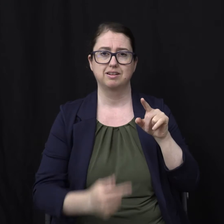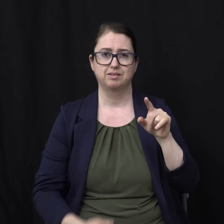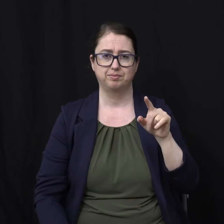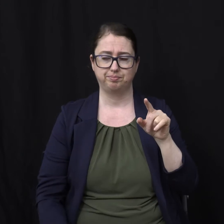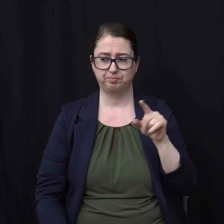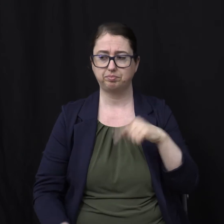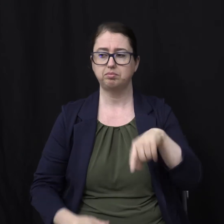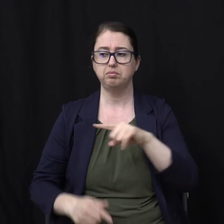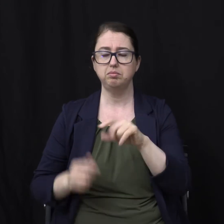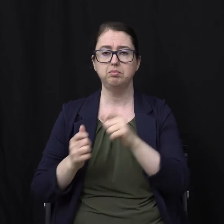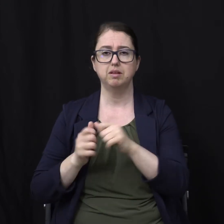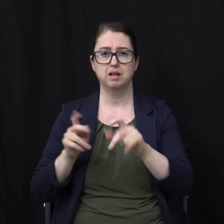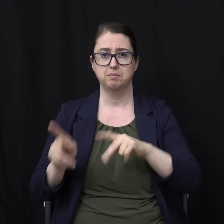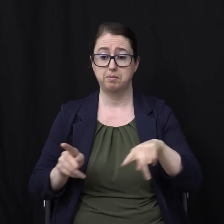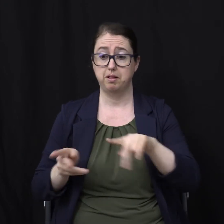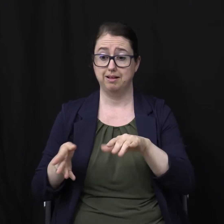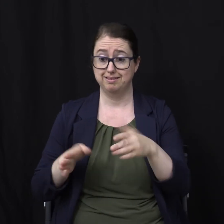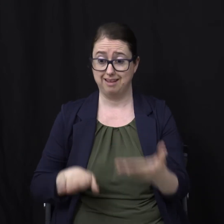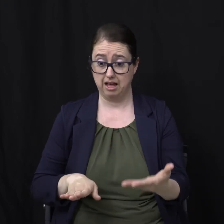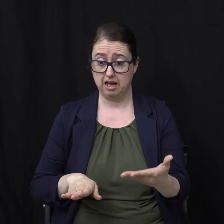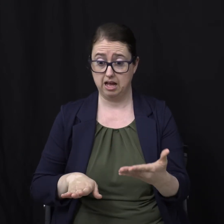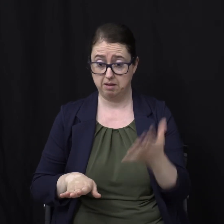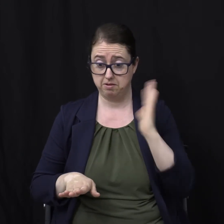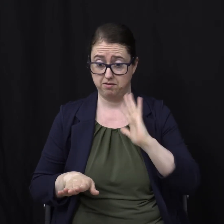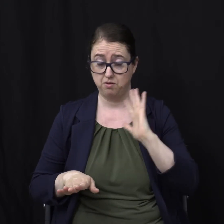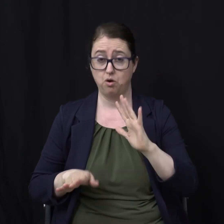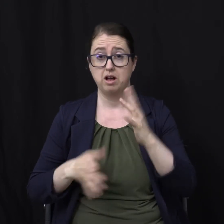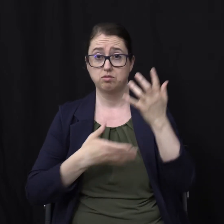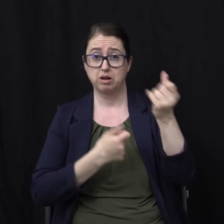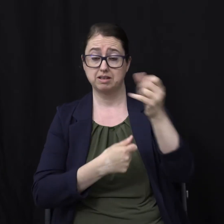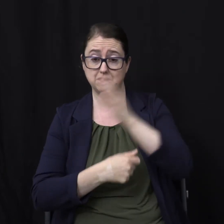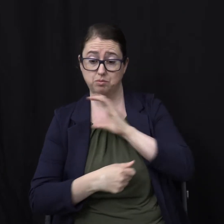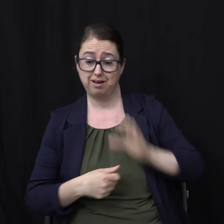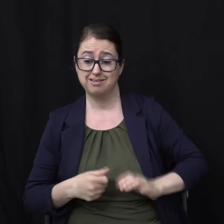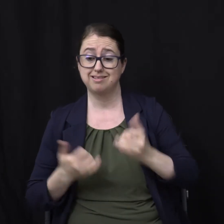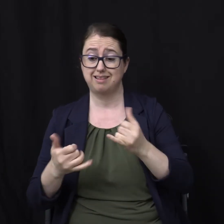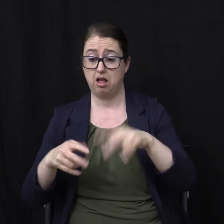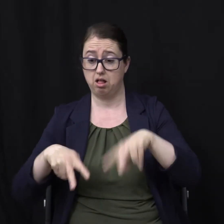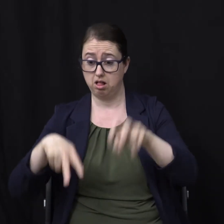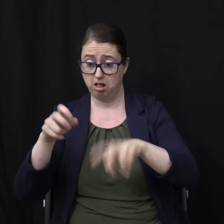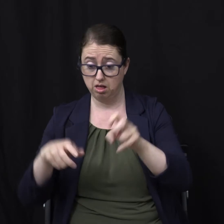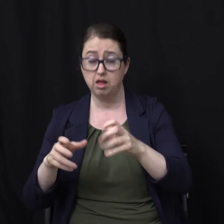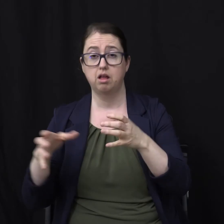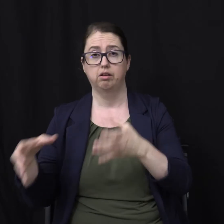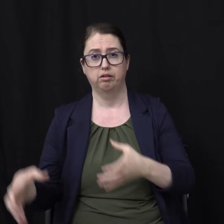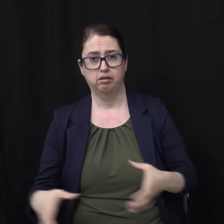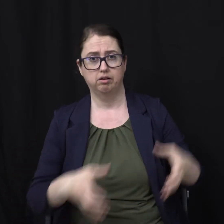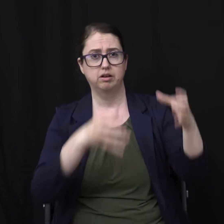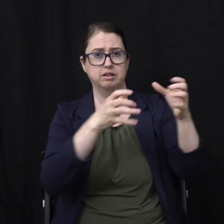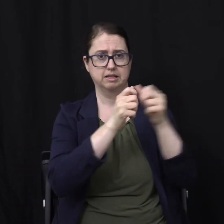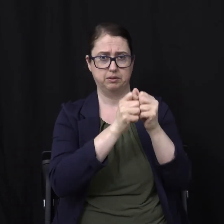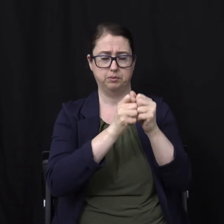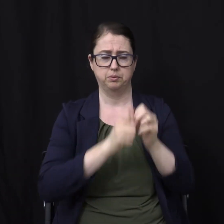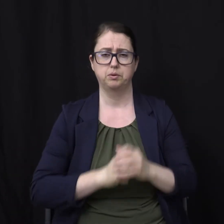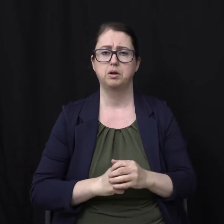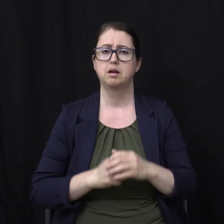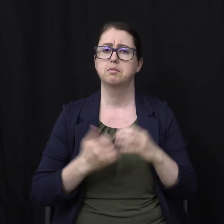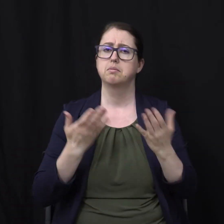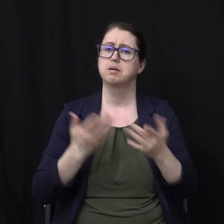Christ Who are raised at the second coming of Jesus But did you wonder As we were going through that What about those who are not